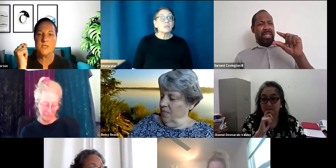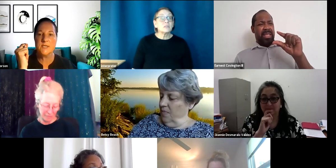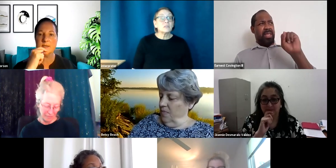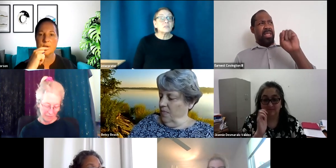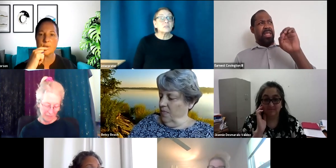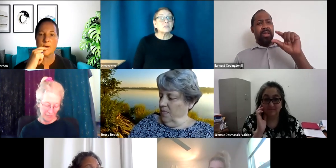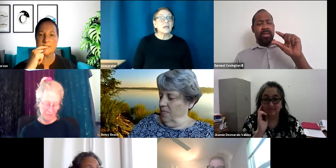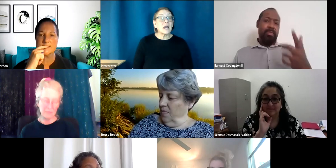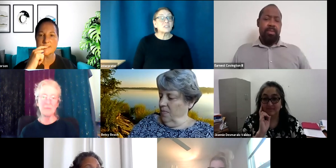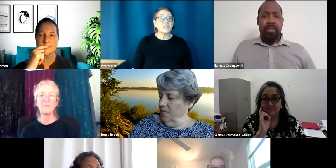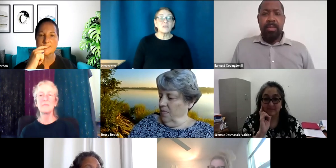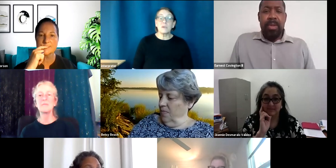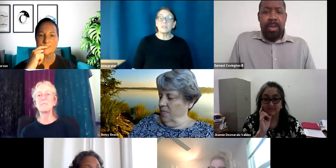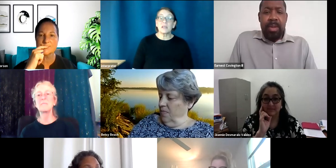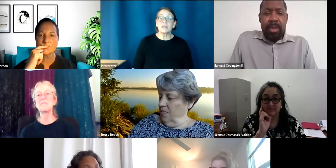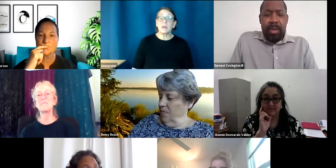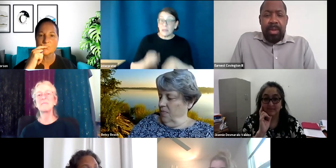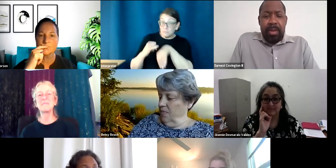Jeannie, your thoughts? I can't remember his last name. Anyway.